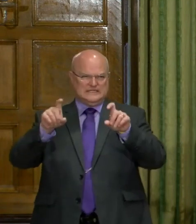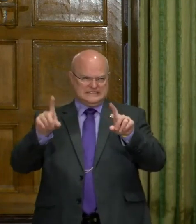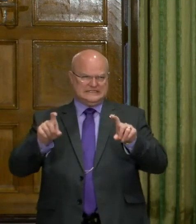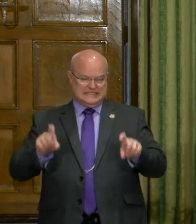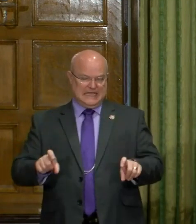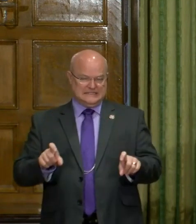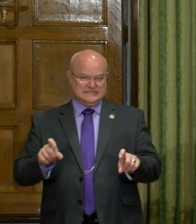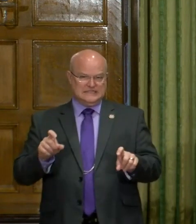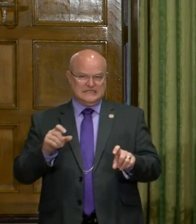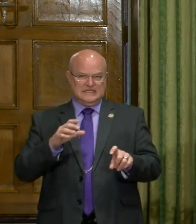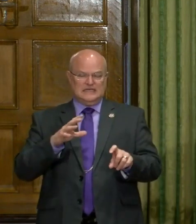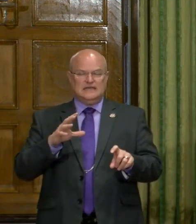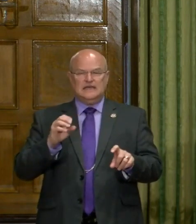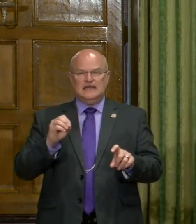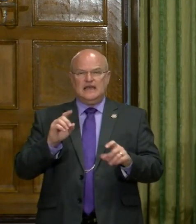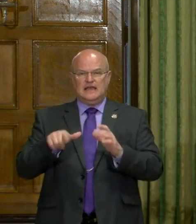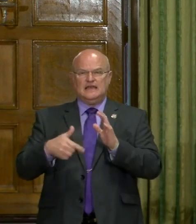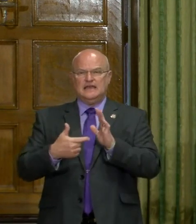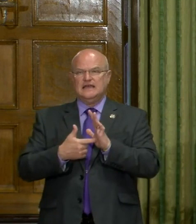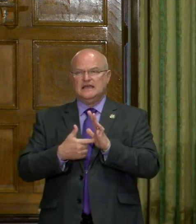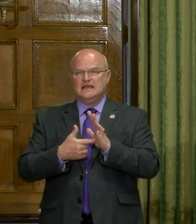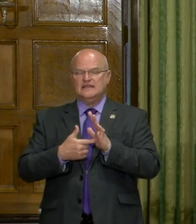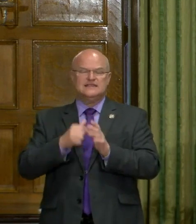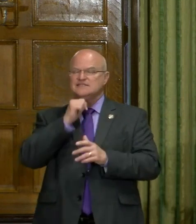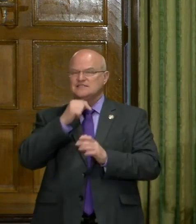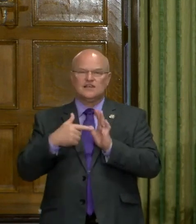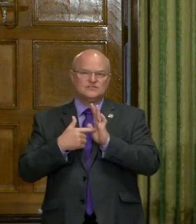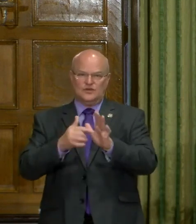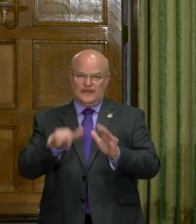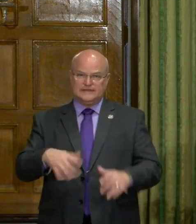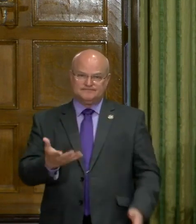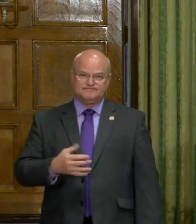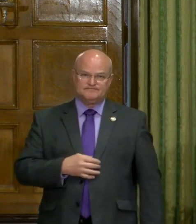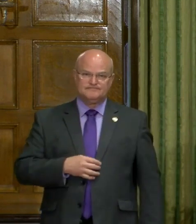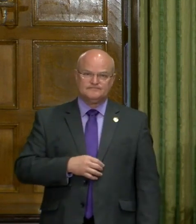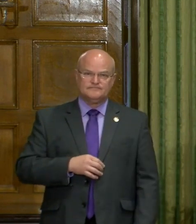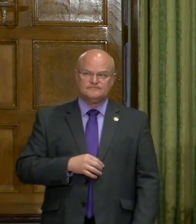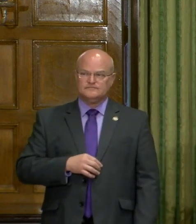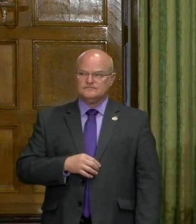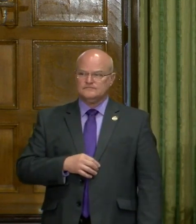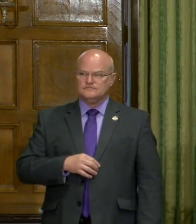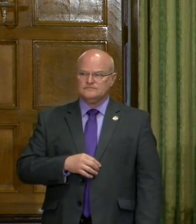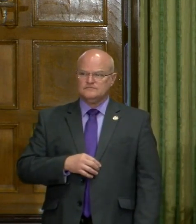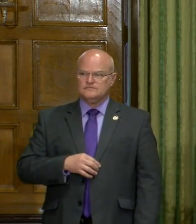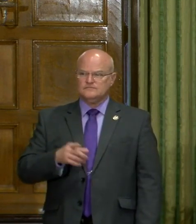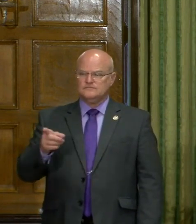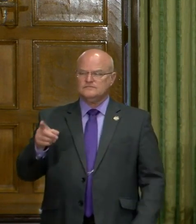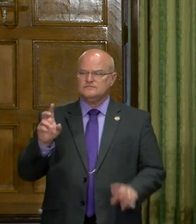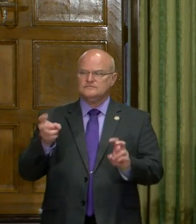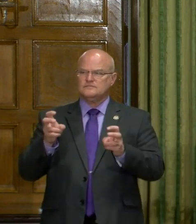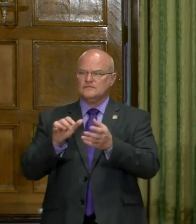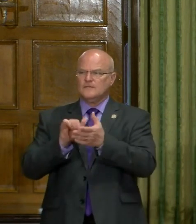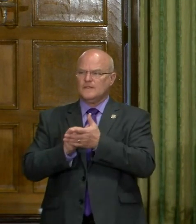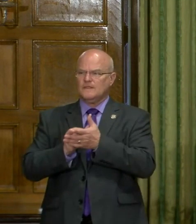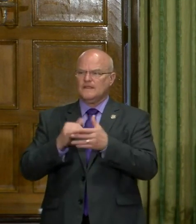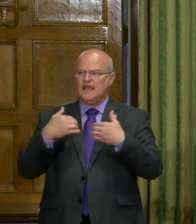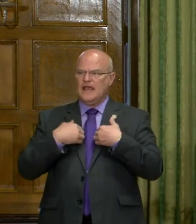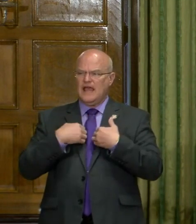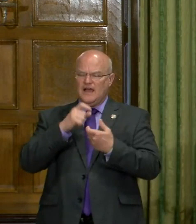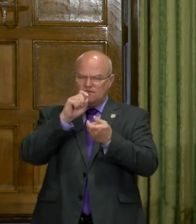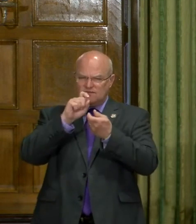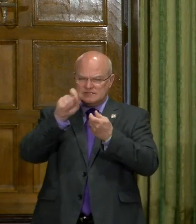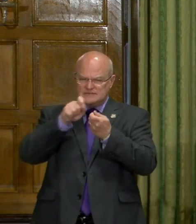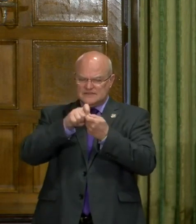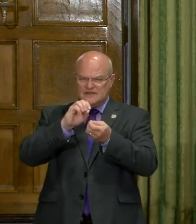testing. And, uh, uh, this does not reflect that. In terms of that issue, do you have a